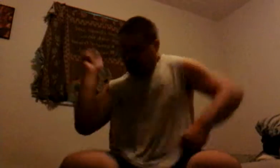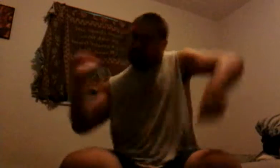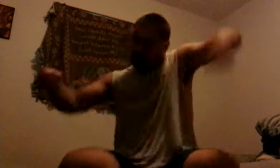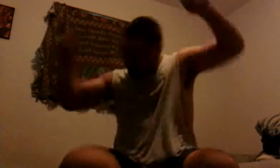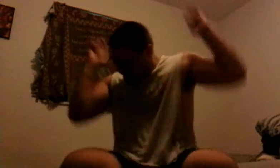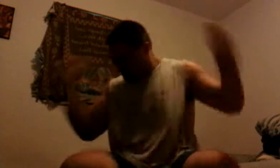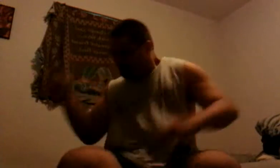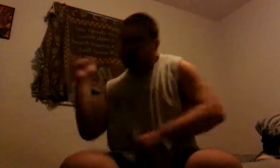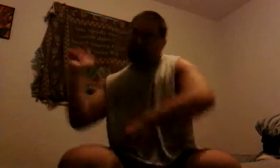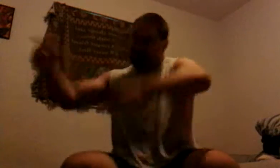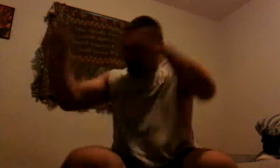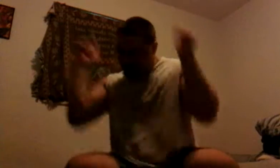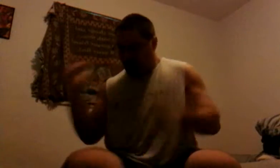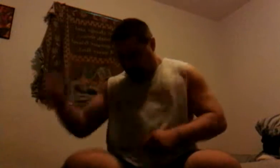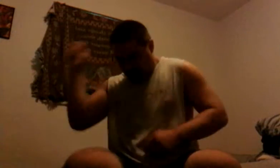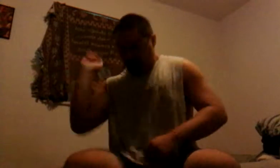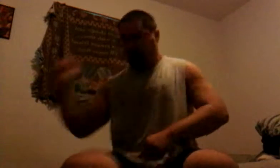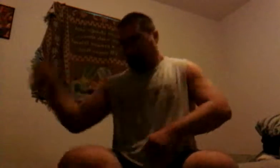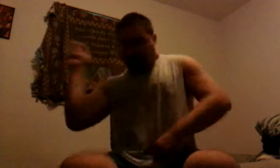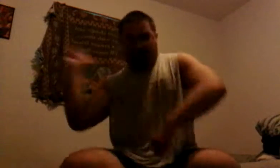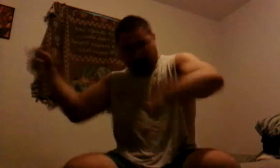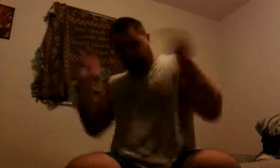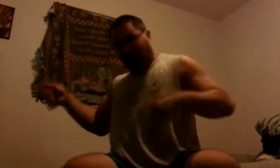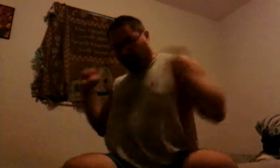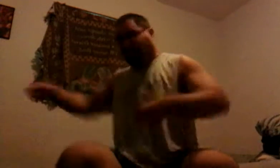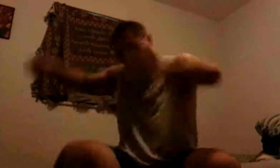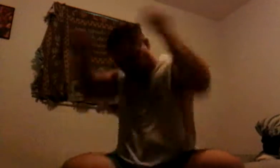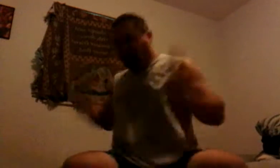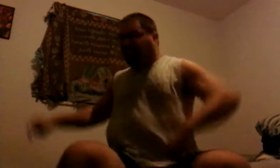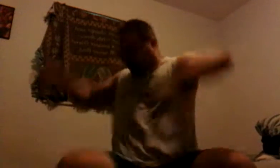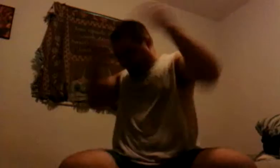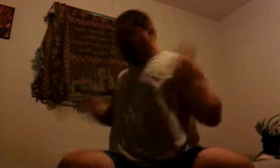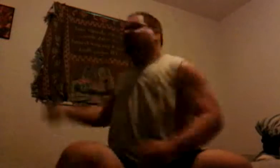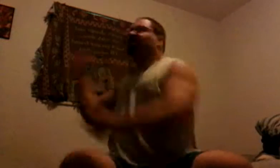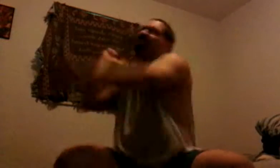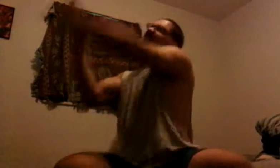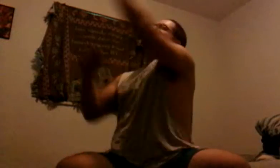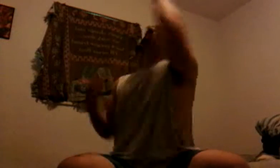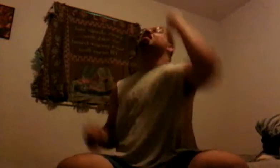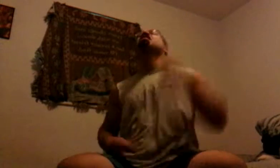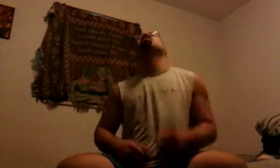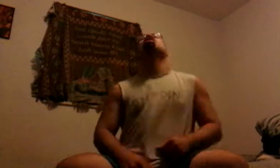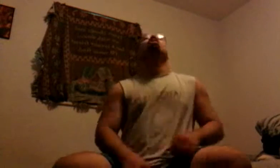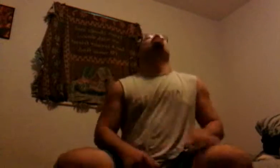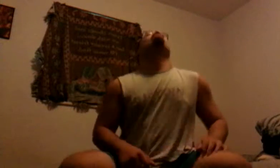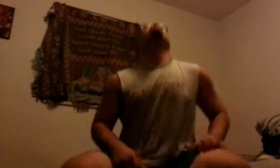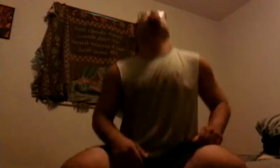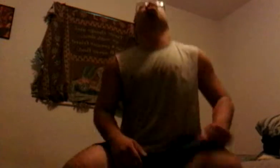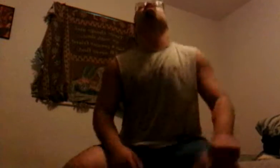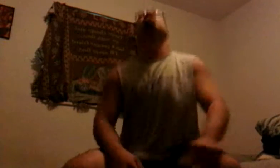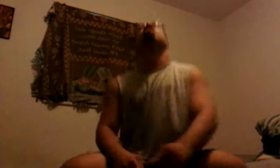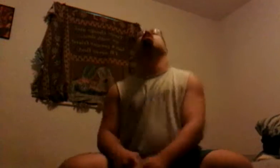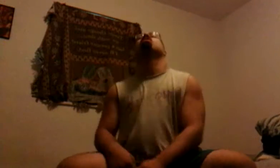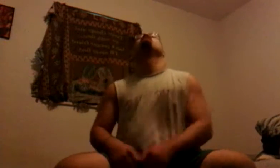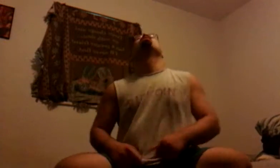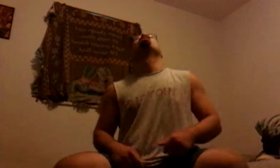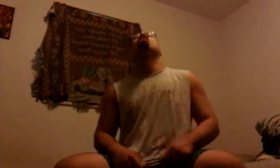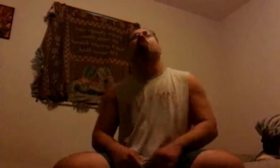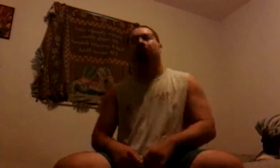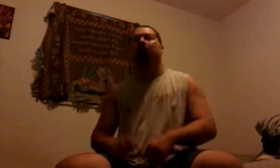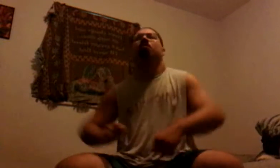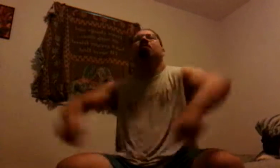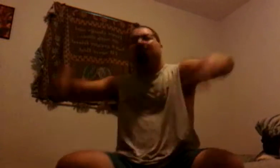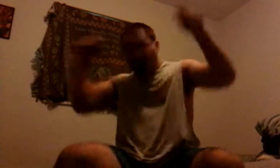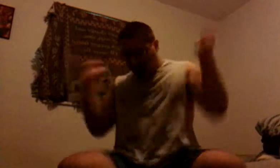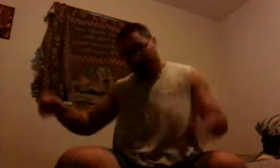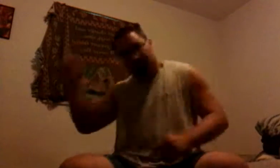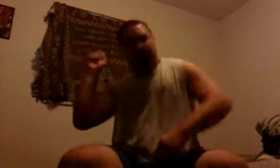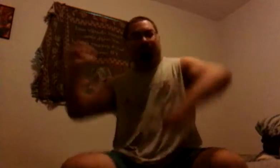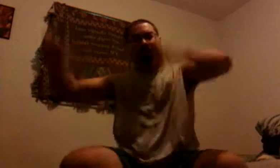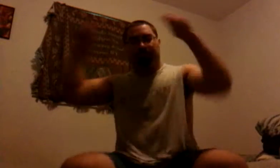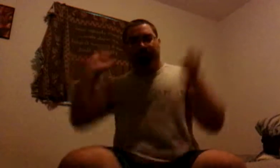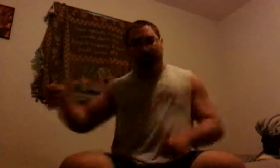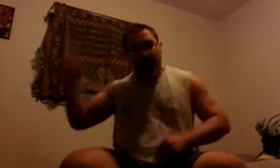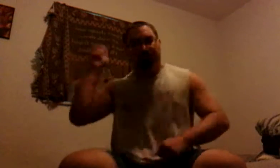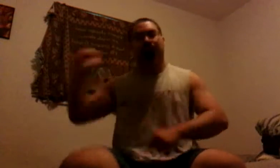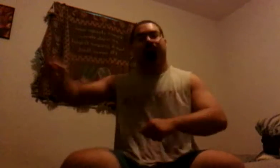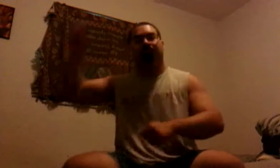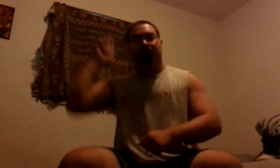calls Guilty to come The time, your